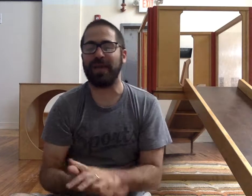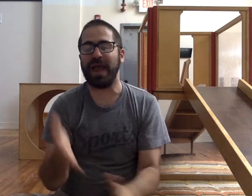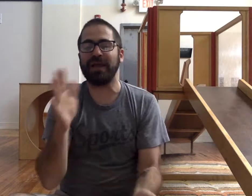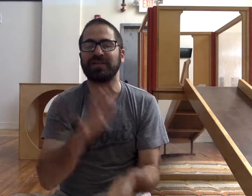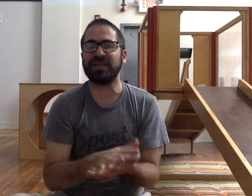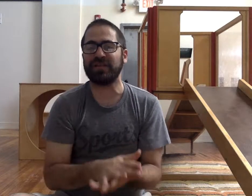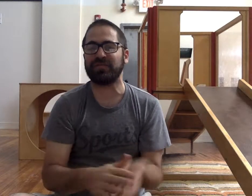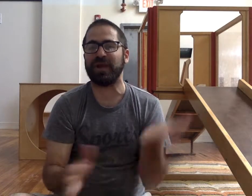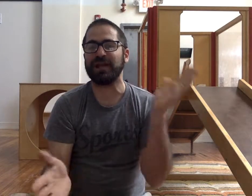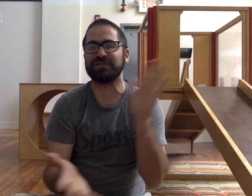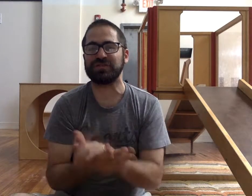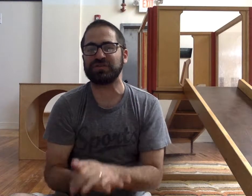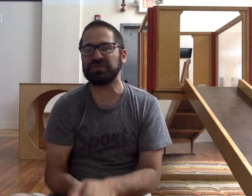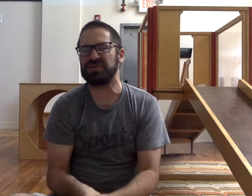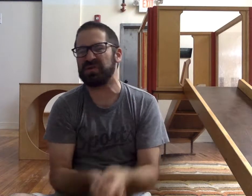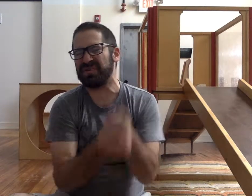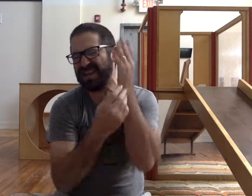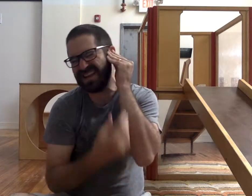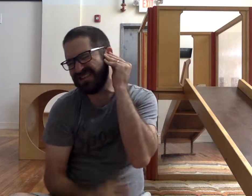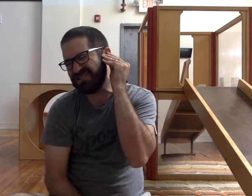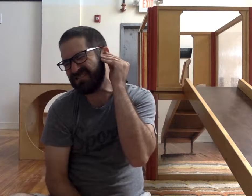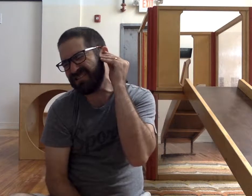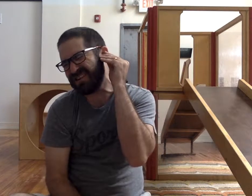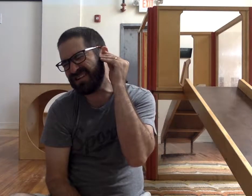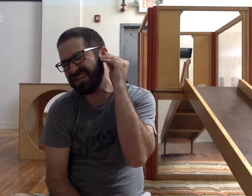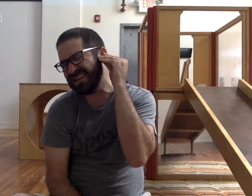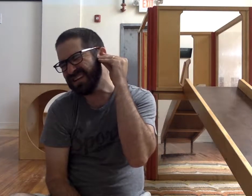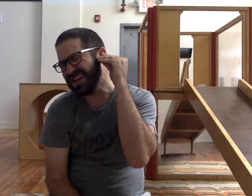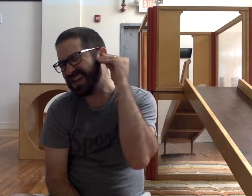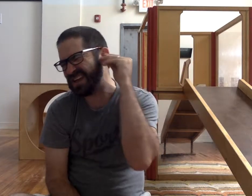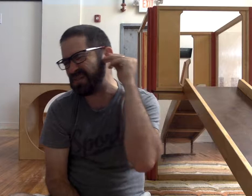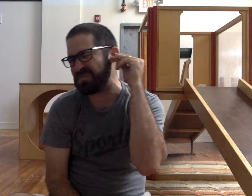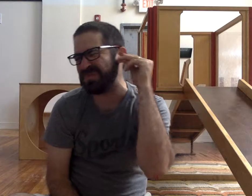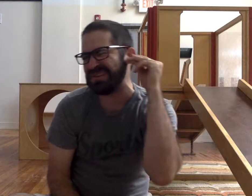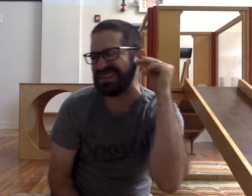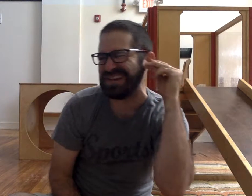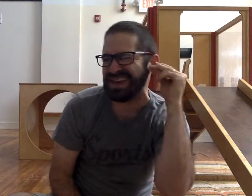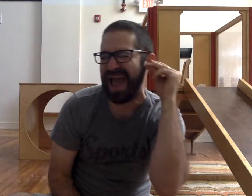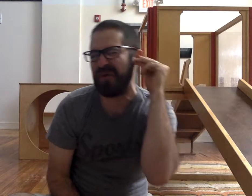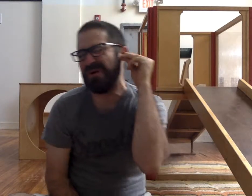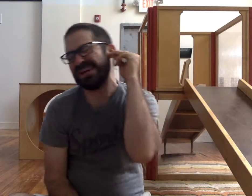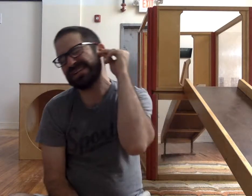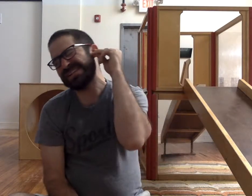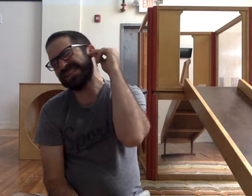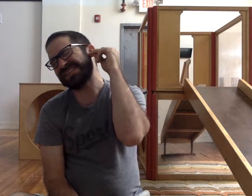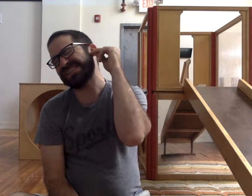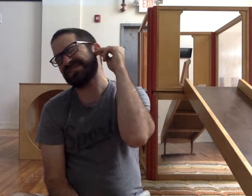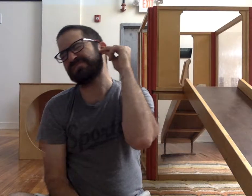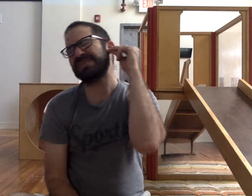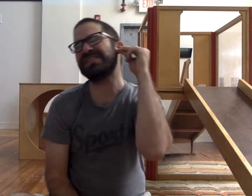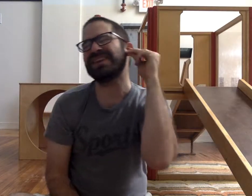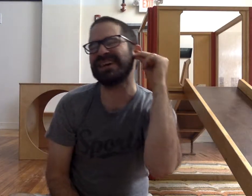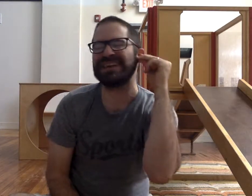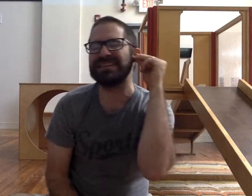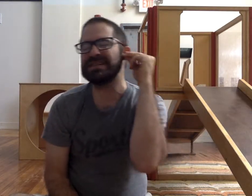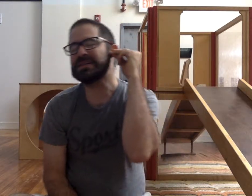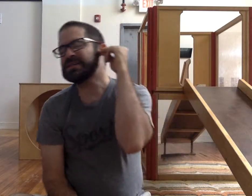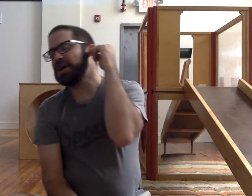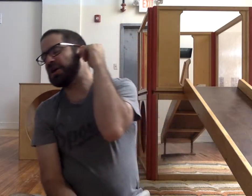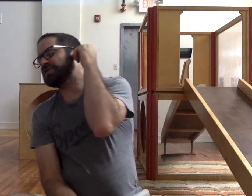And it sticks right to your ear, and you pull it out, and you pull it, and